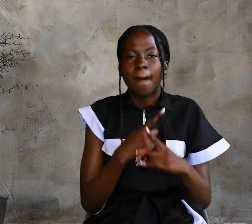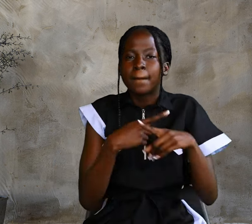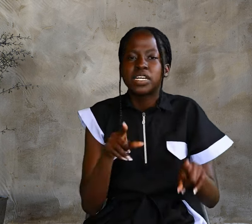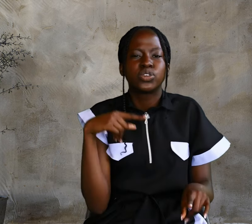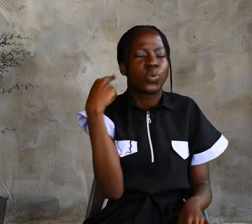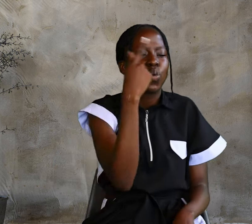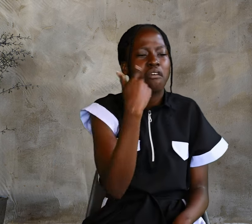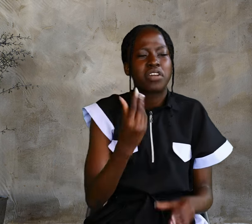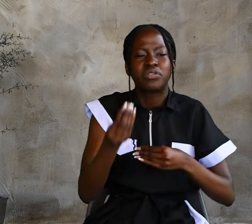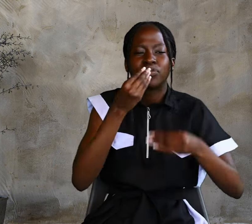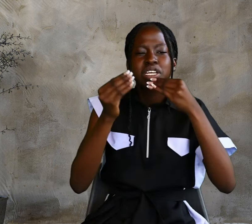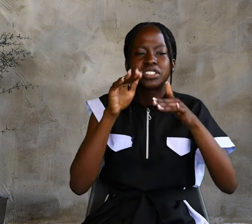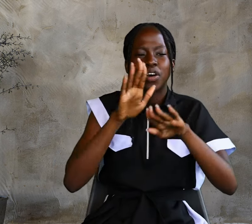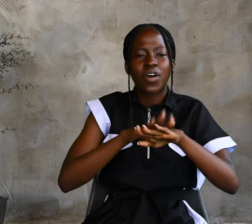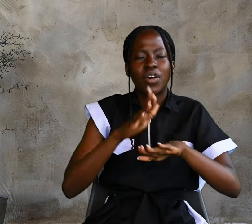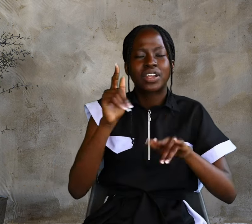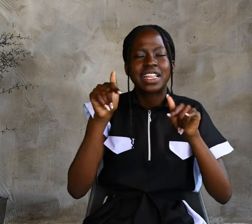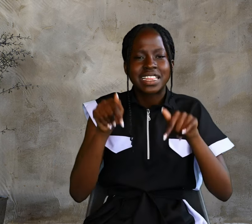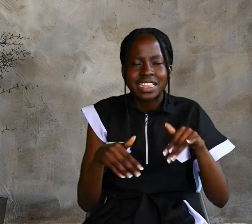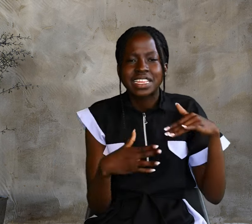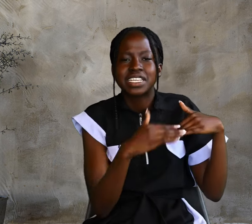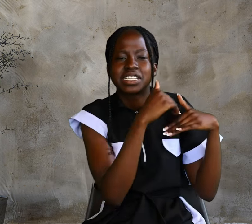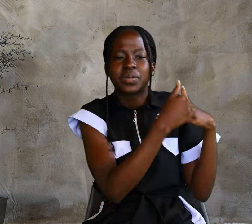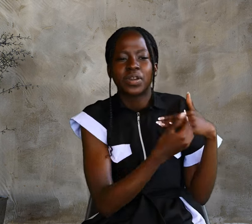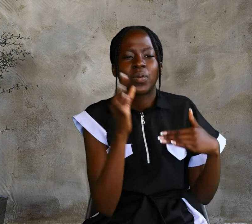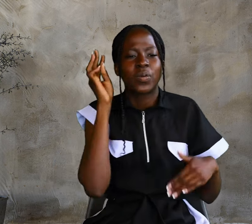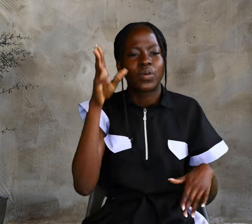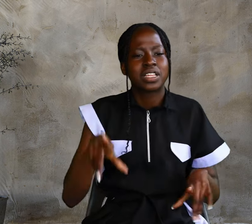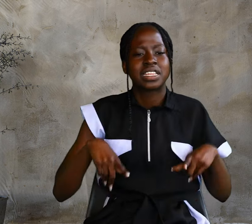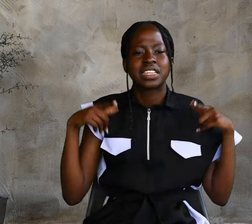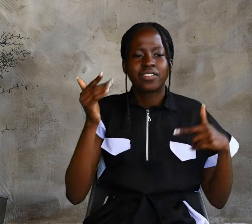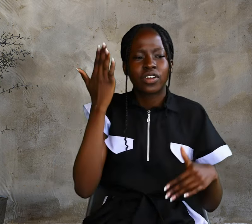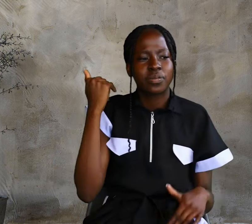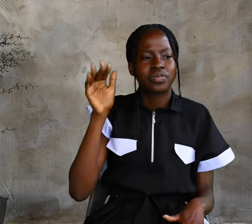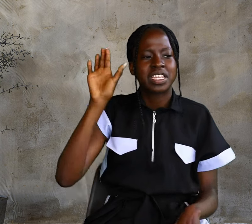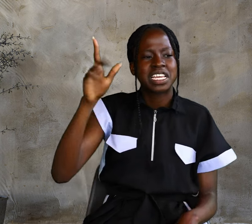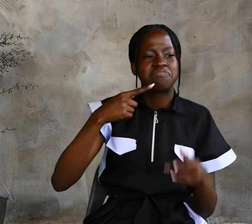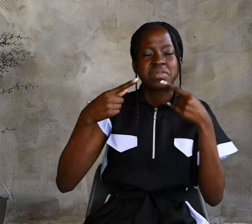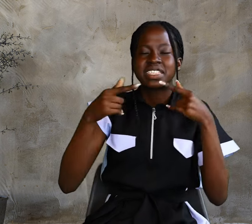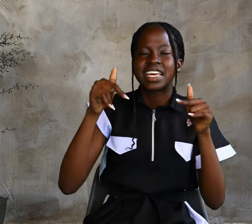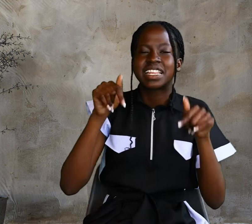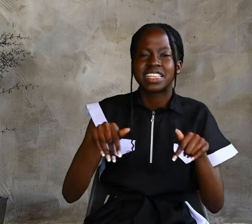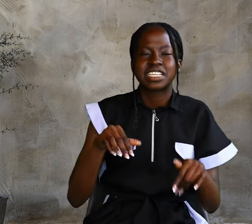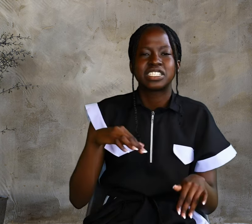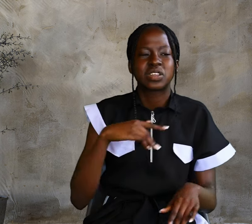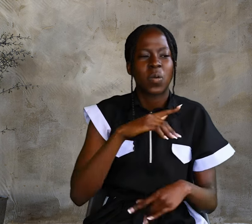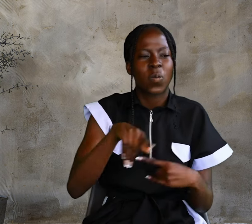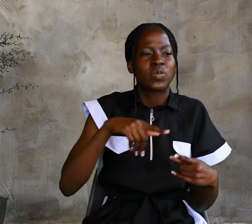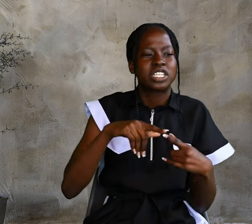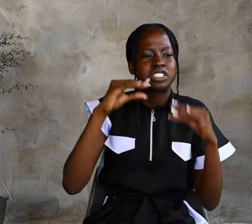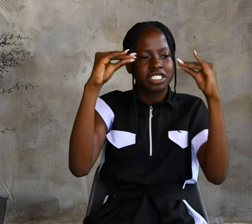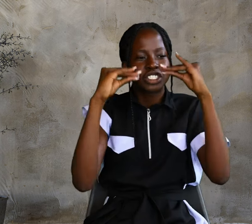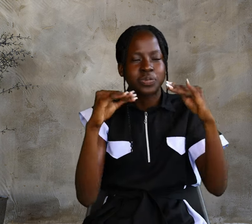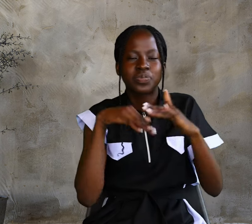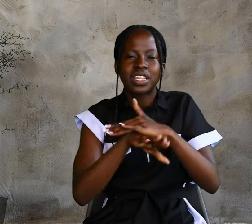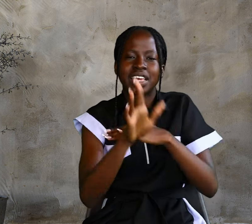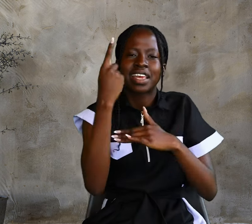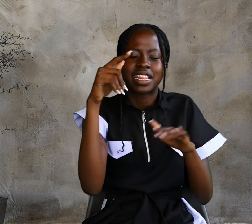whoever feeds on the bread will live forever. He said this while teaching in the synagogue in